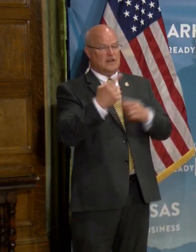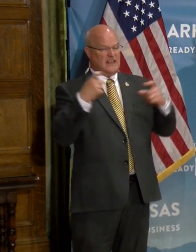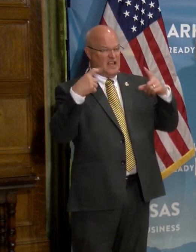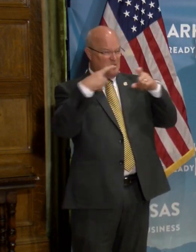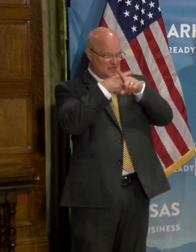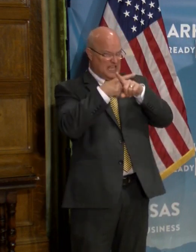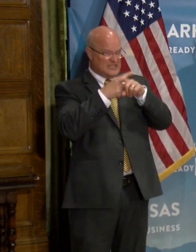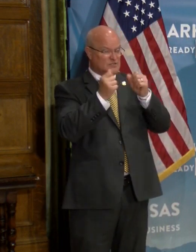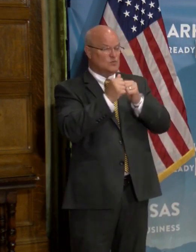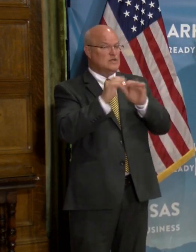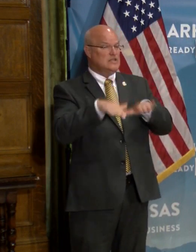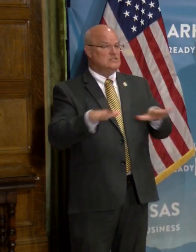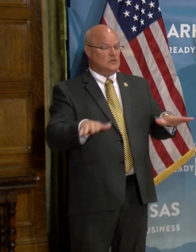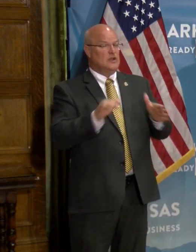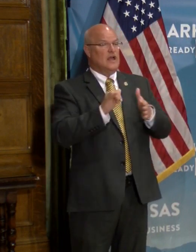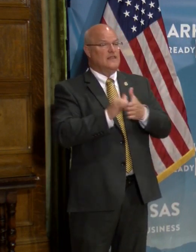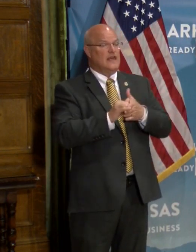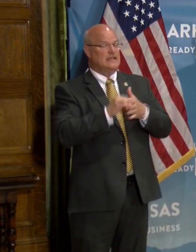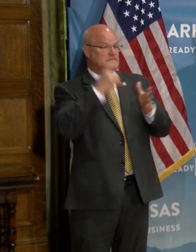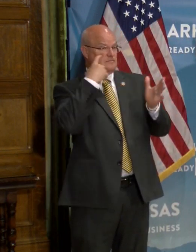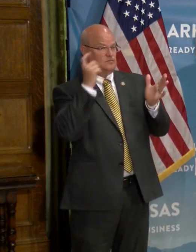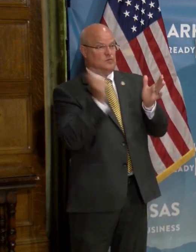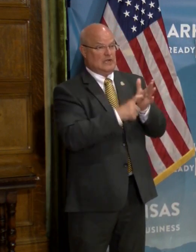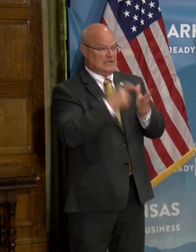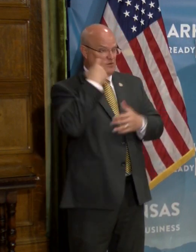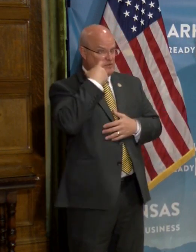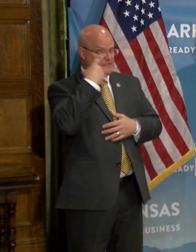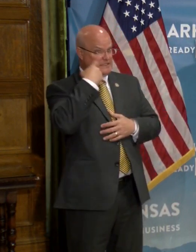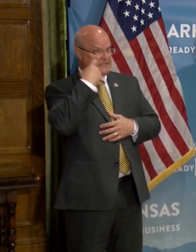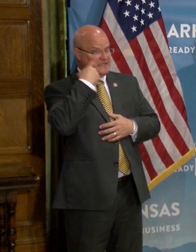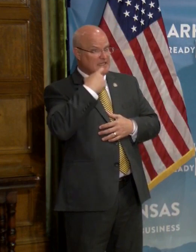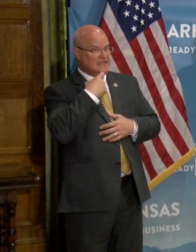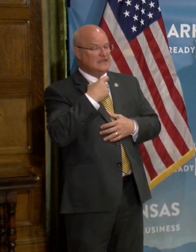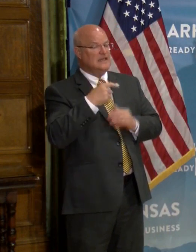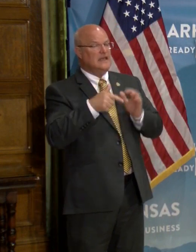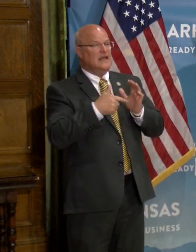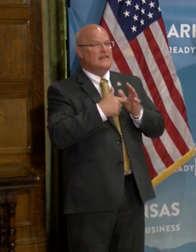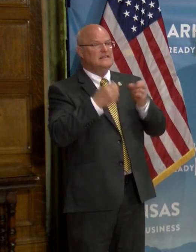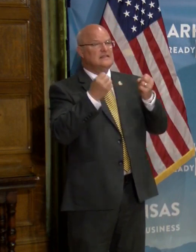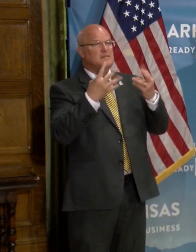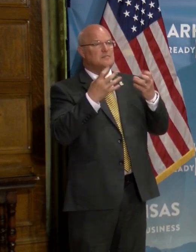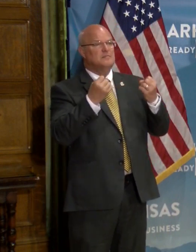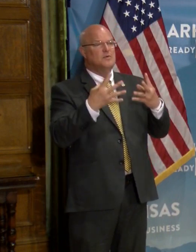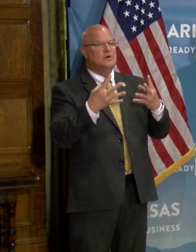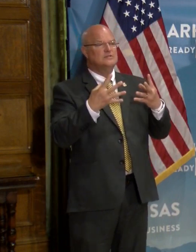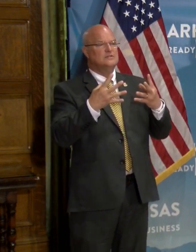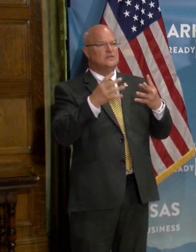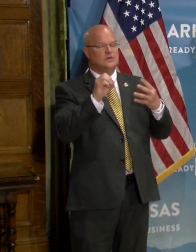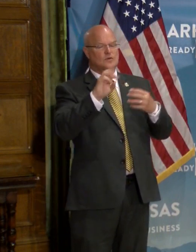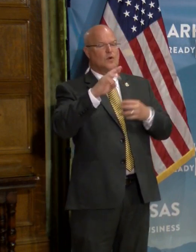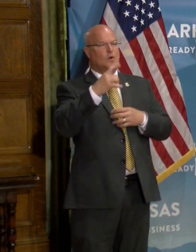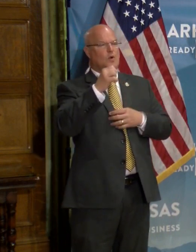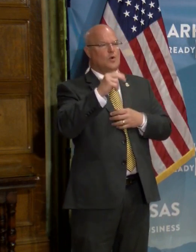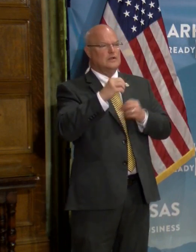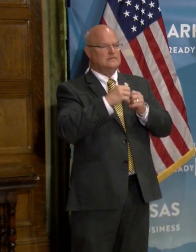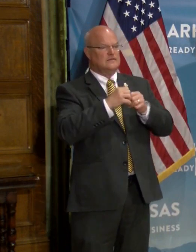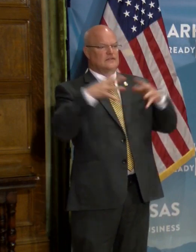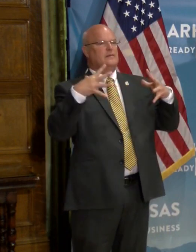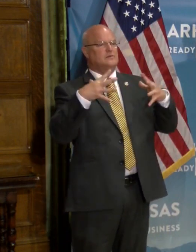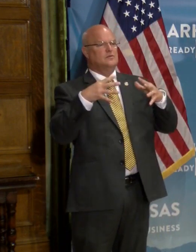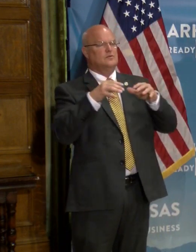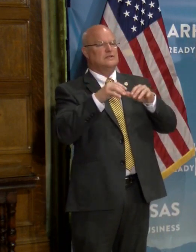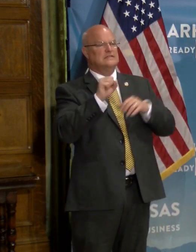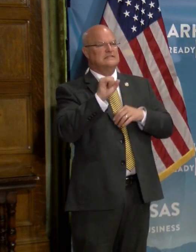complications in children that has been recognized recently, this, uh, multi-system or multi-organ inflammatory syndrome.